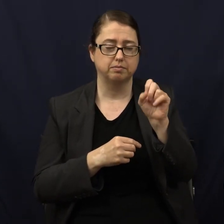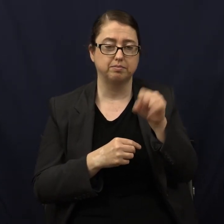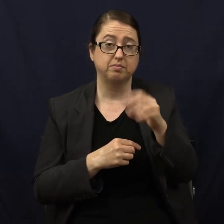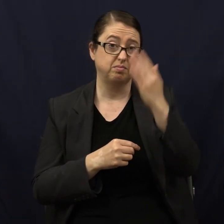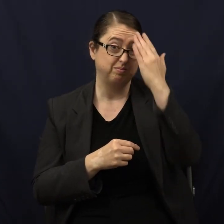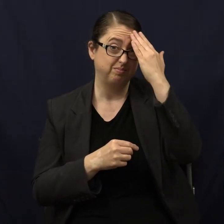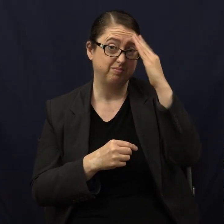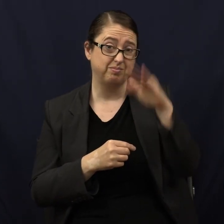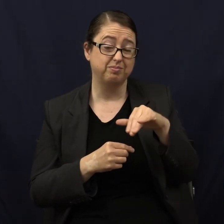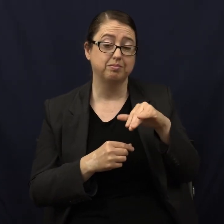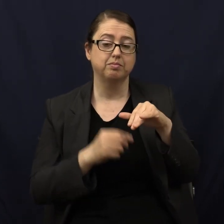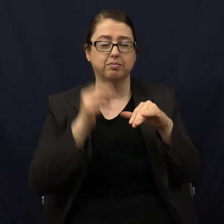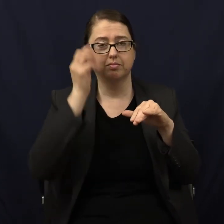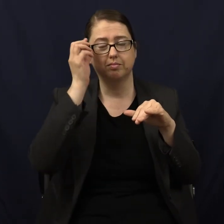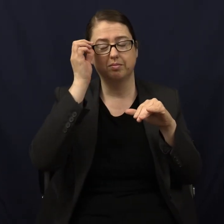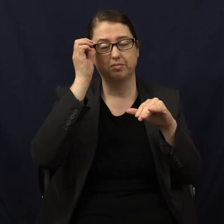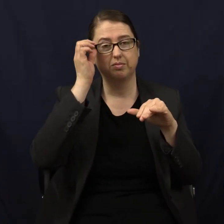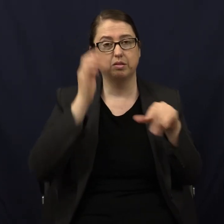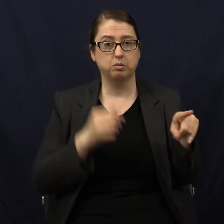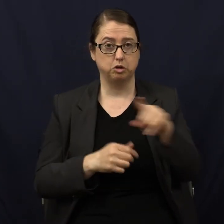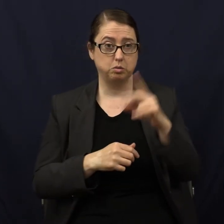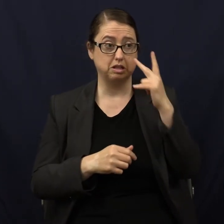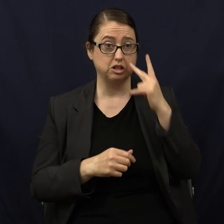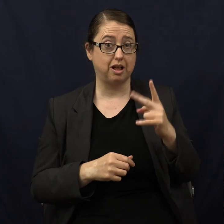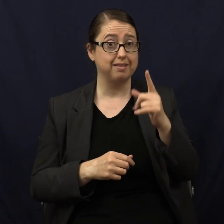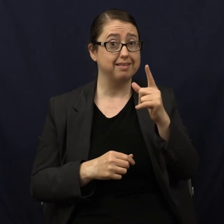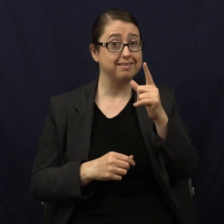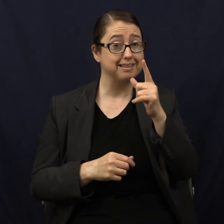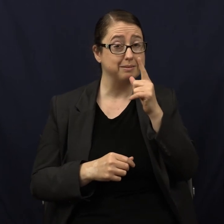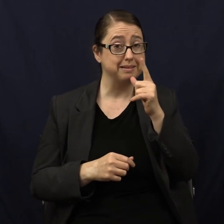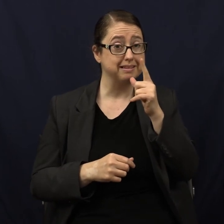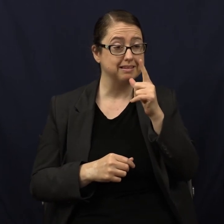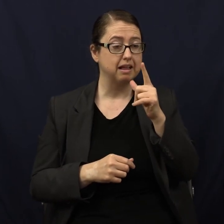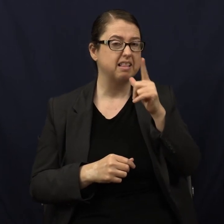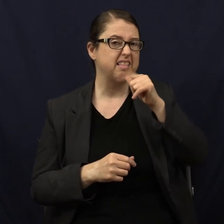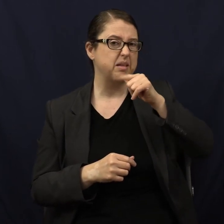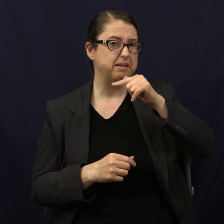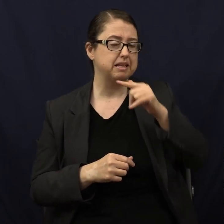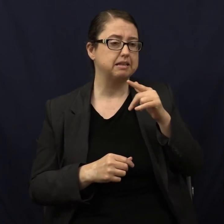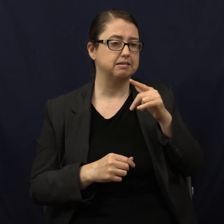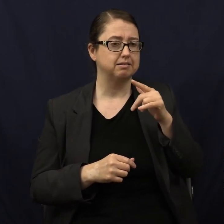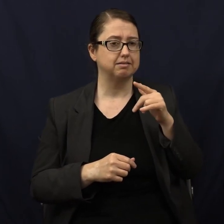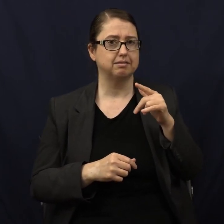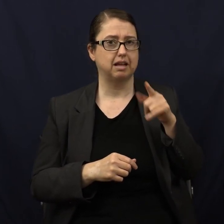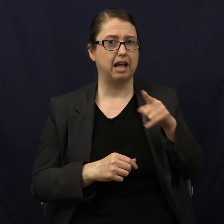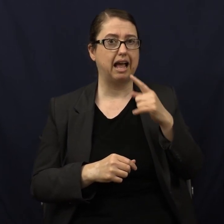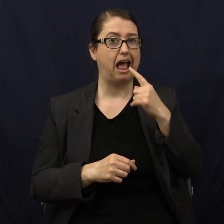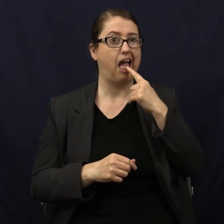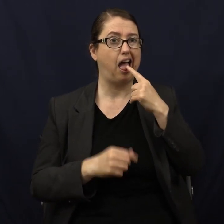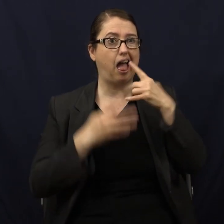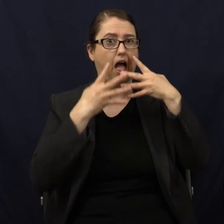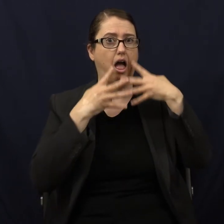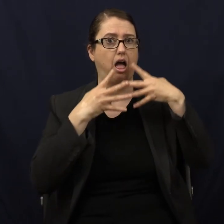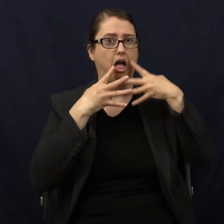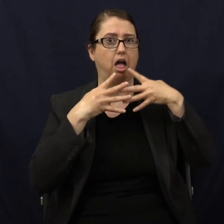that when every one of you saw that lemon and your salivary glands went,